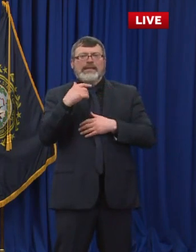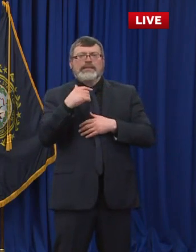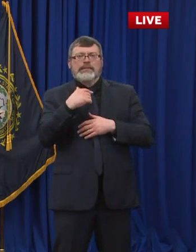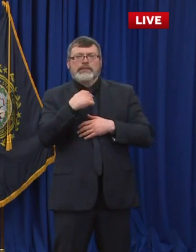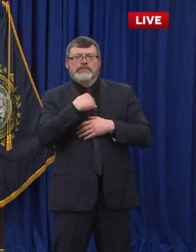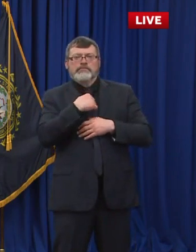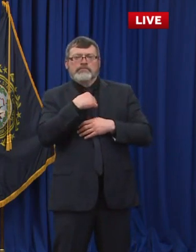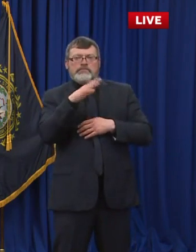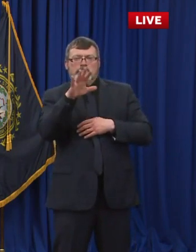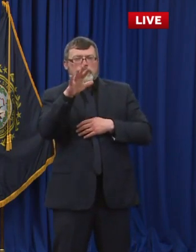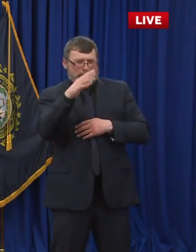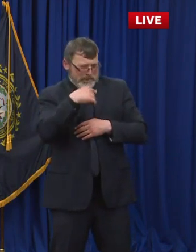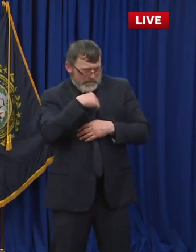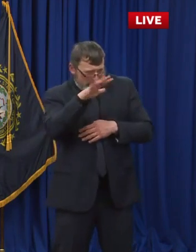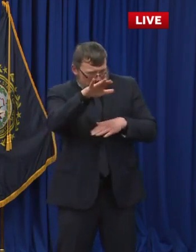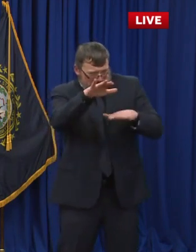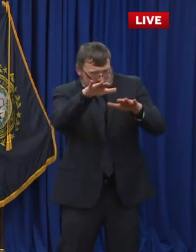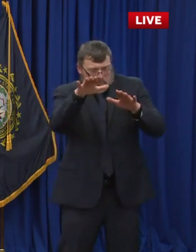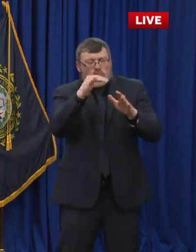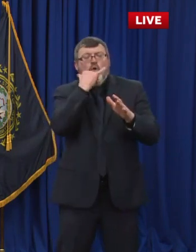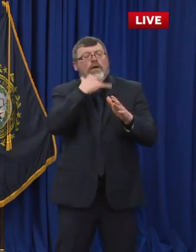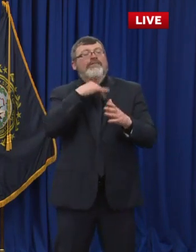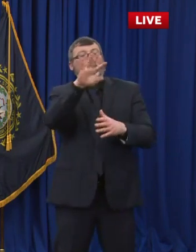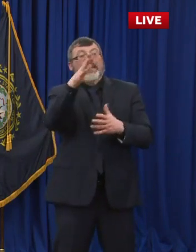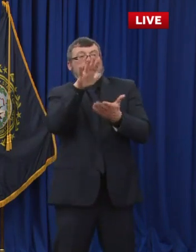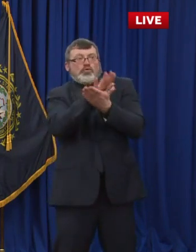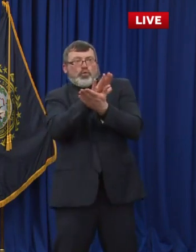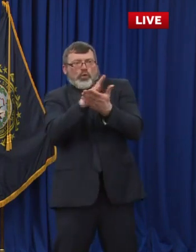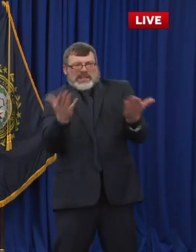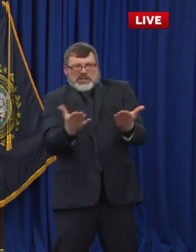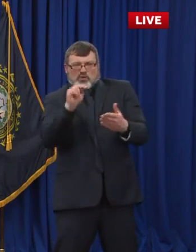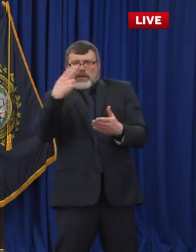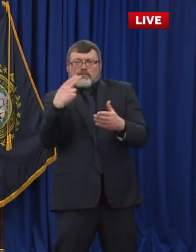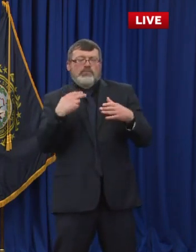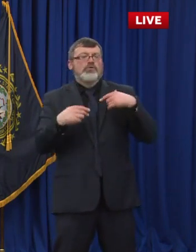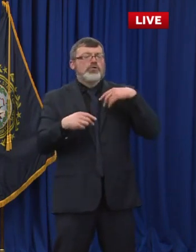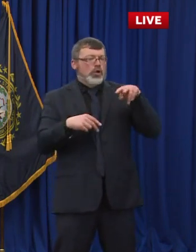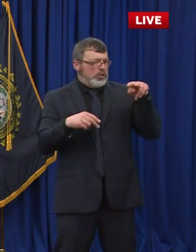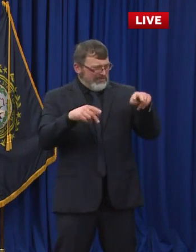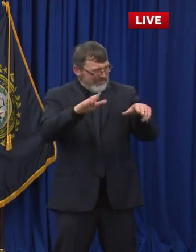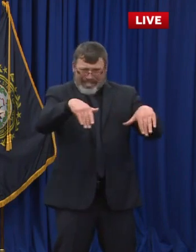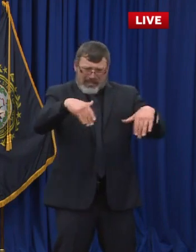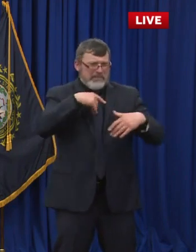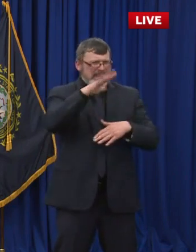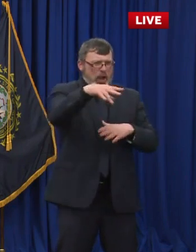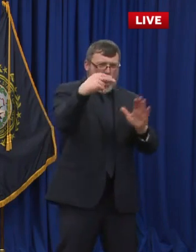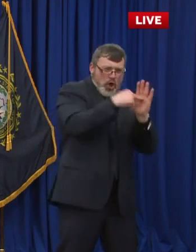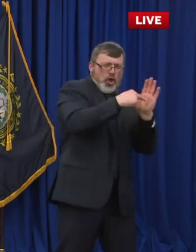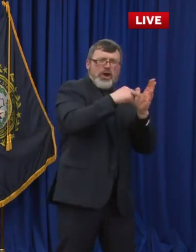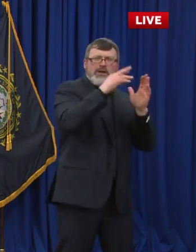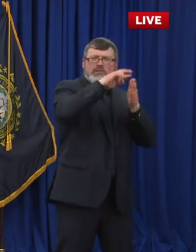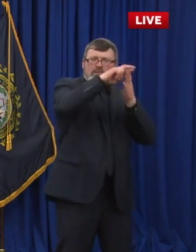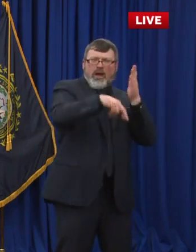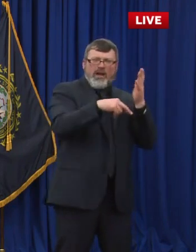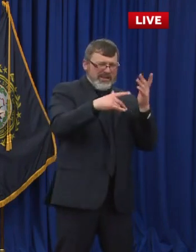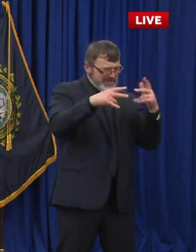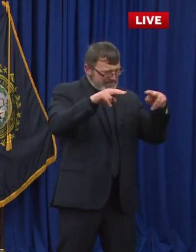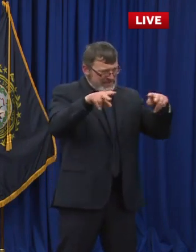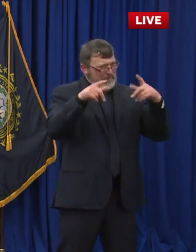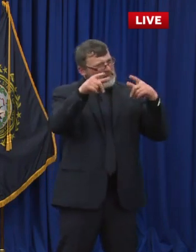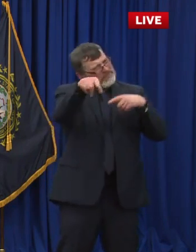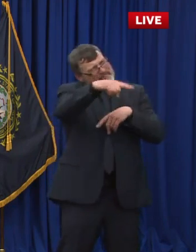the path that that best suits their needs and most importantly their students needs to be successful. Governor, we're still hearing from some people in phase 1B